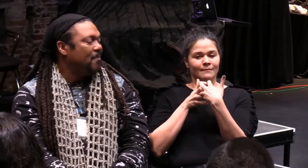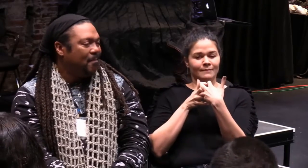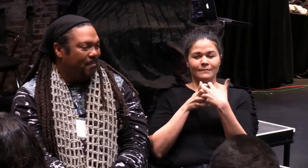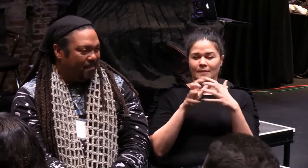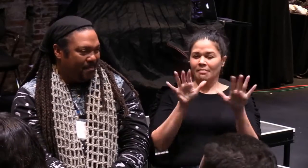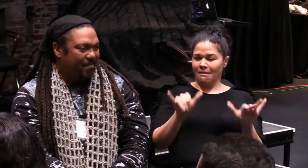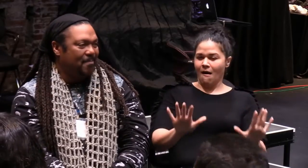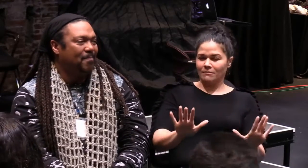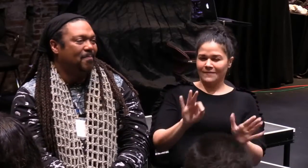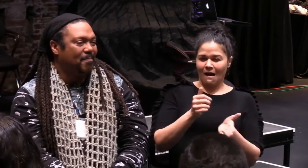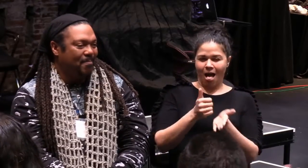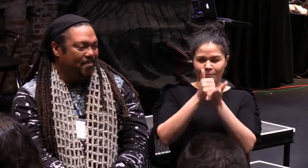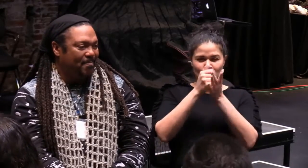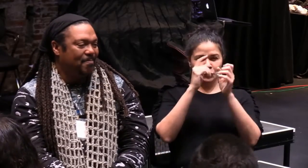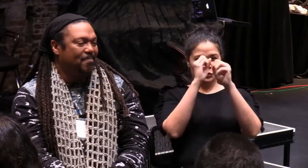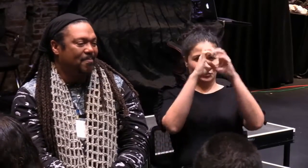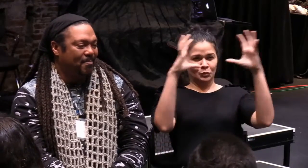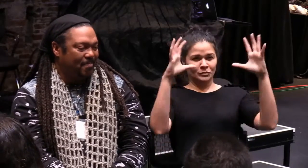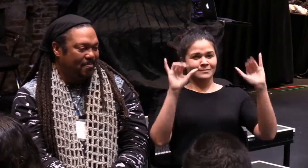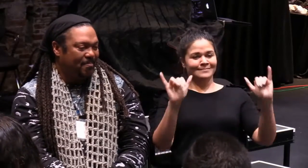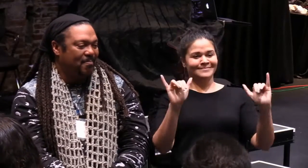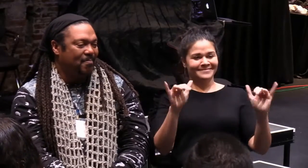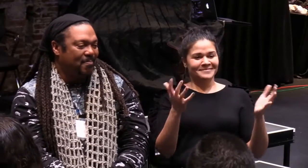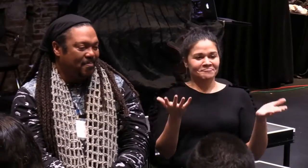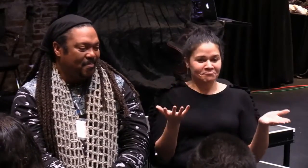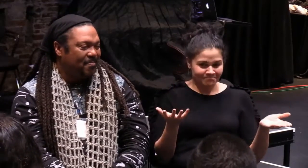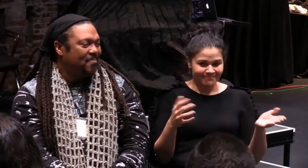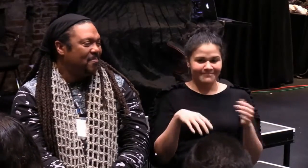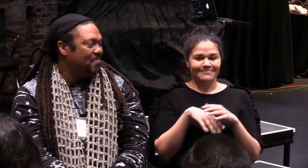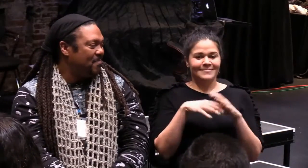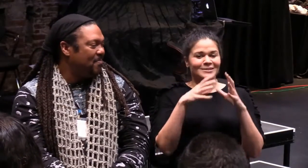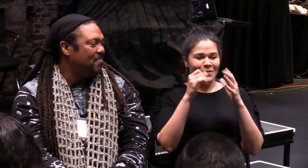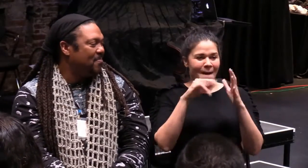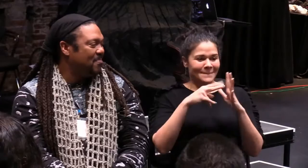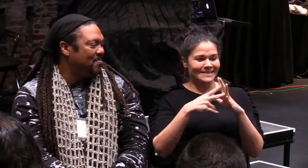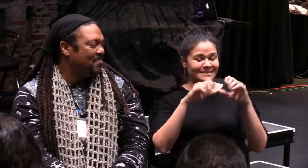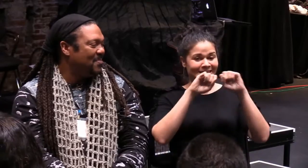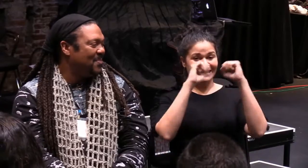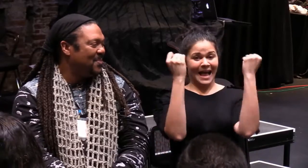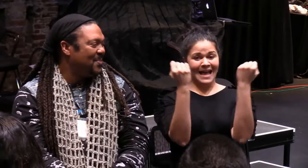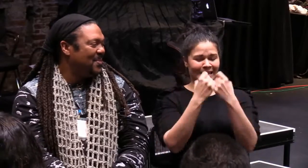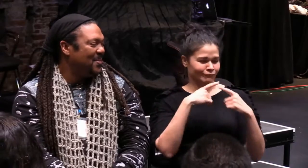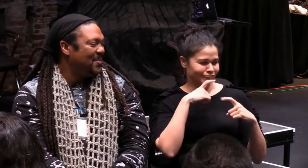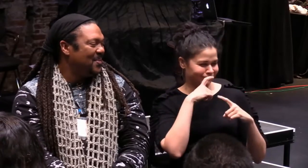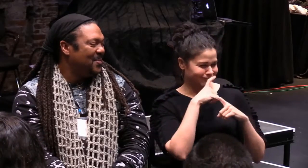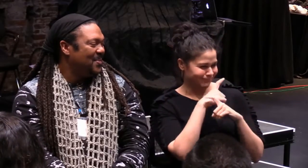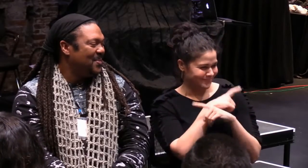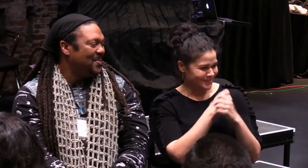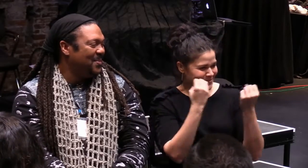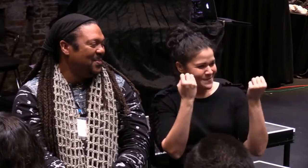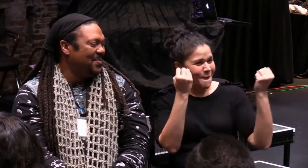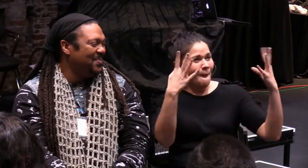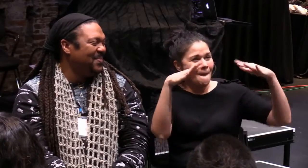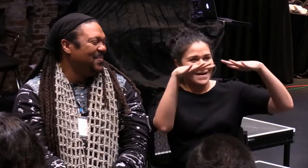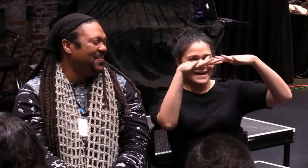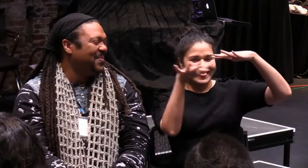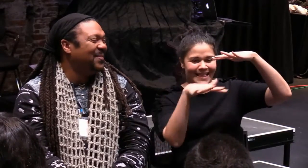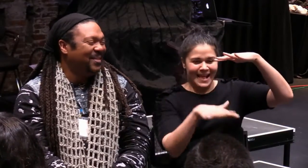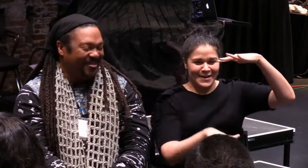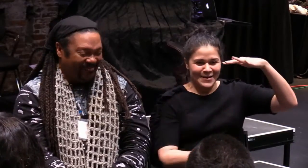the change needs to happen to the group that they're perceiving because it needs to be